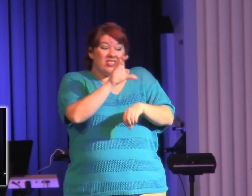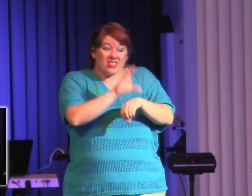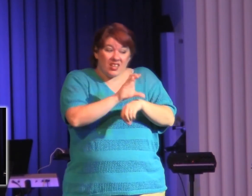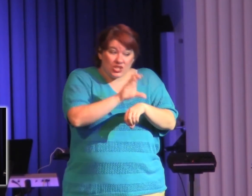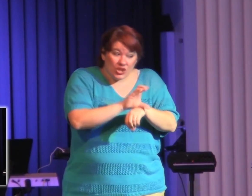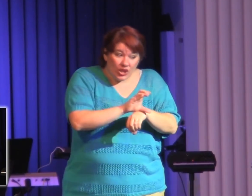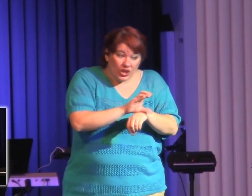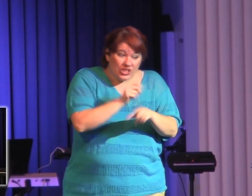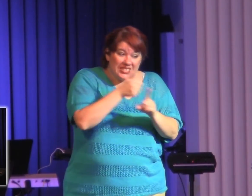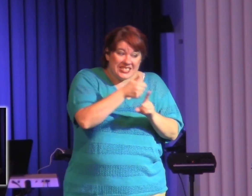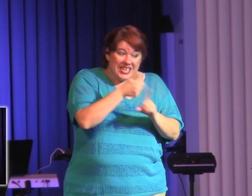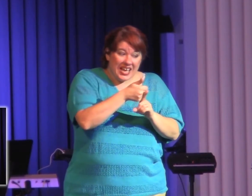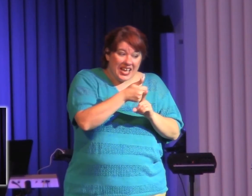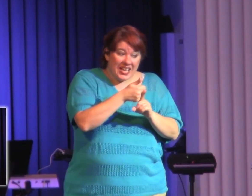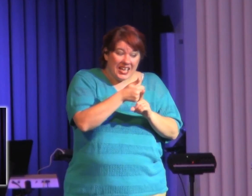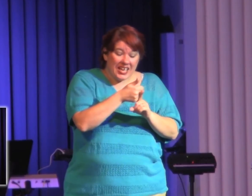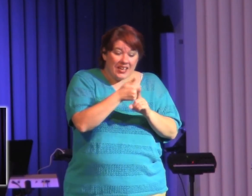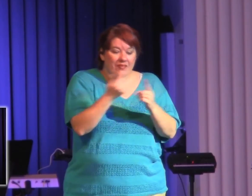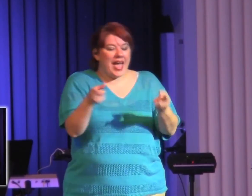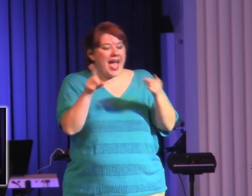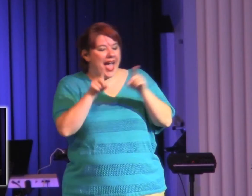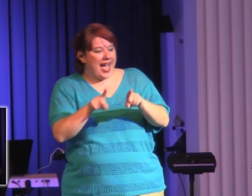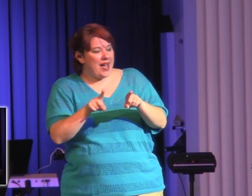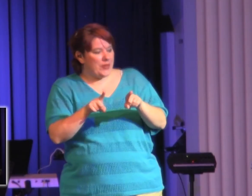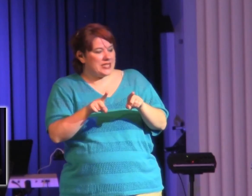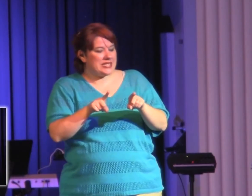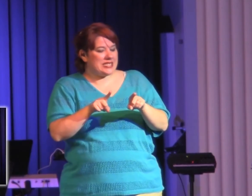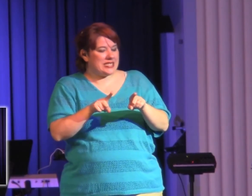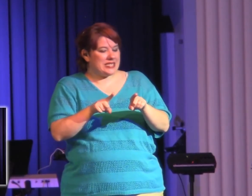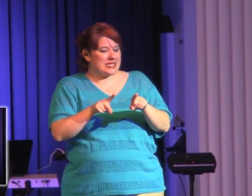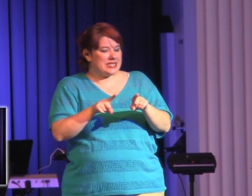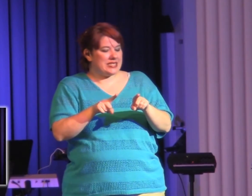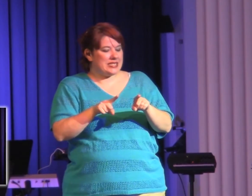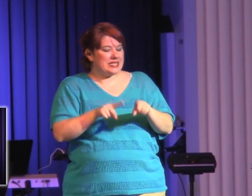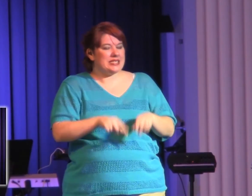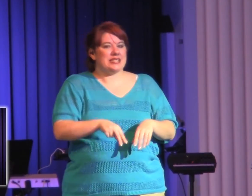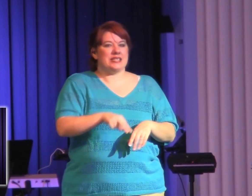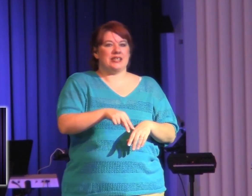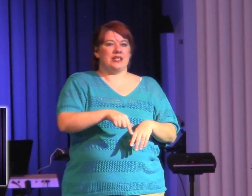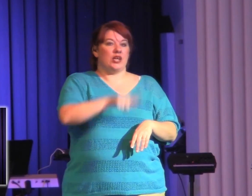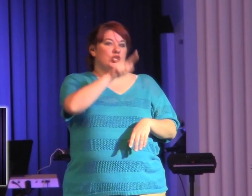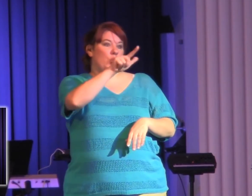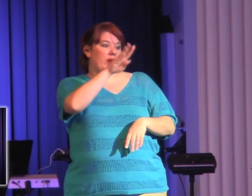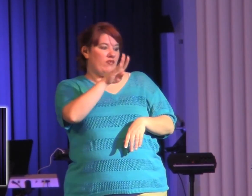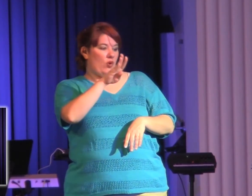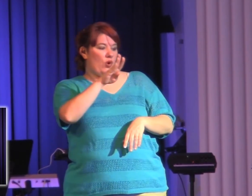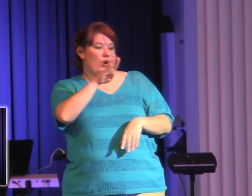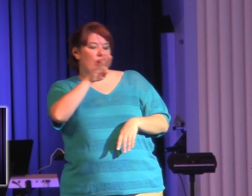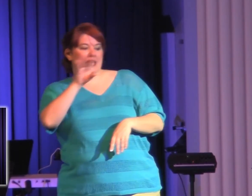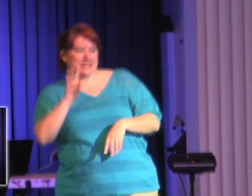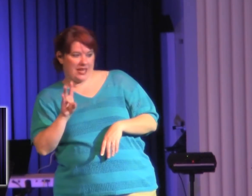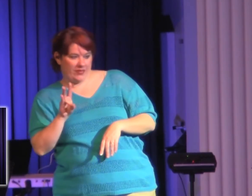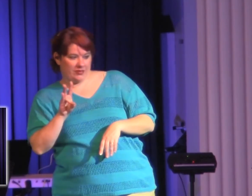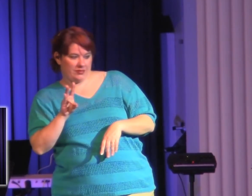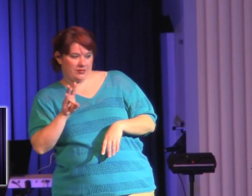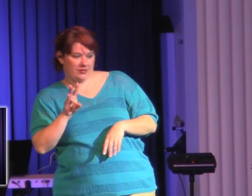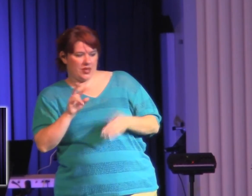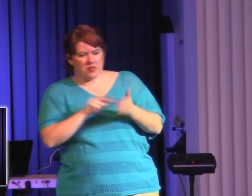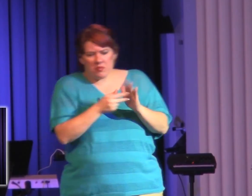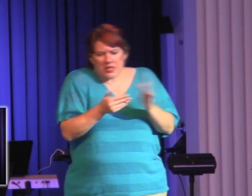-7, seven days a week. Meaning that we should have connections and relationships with other believers.